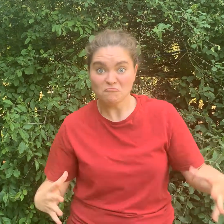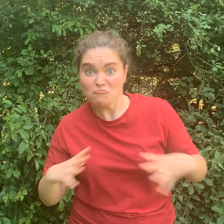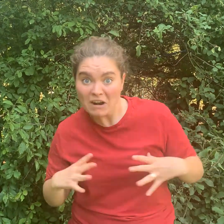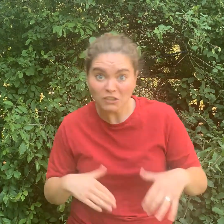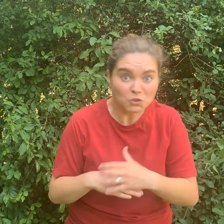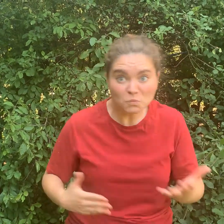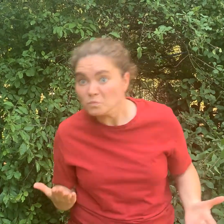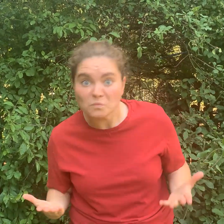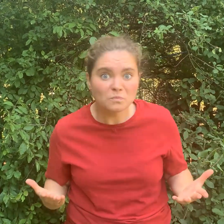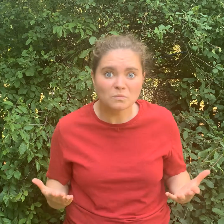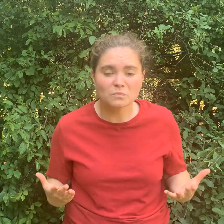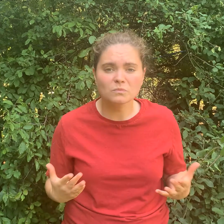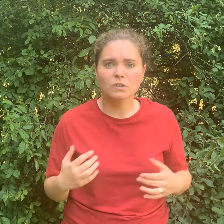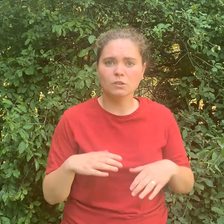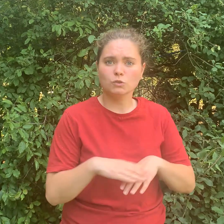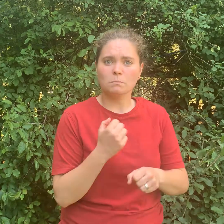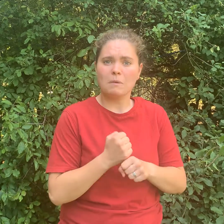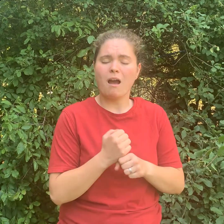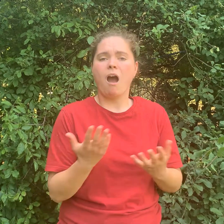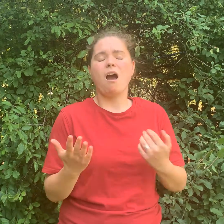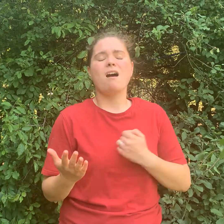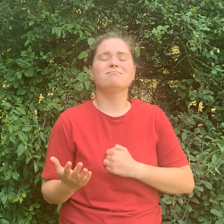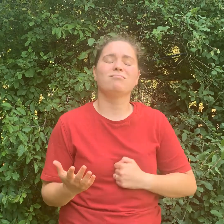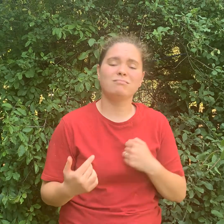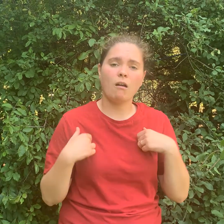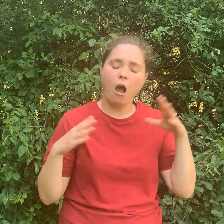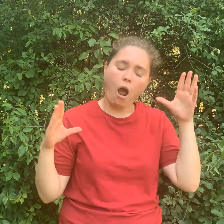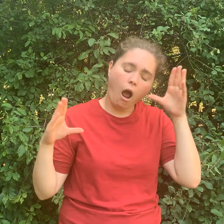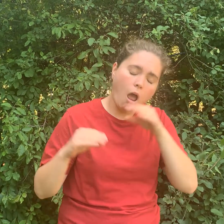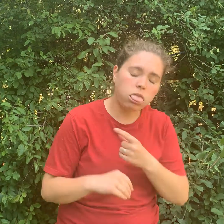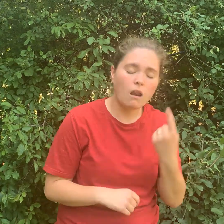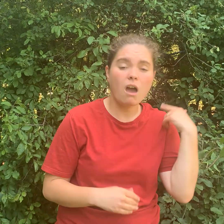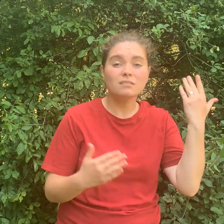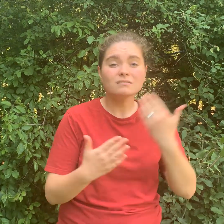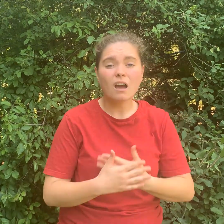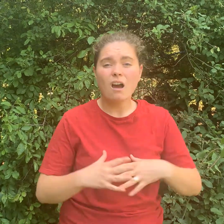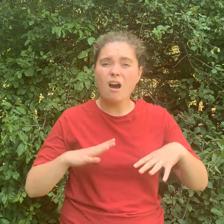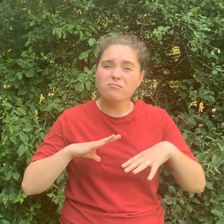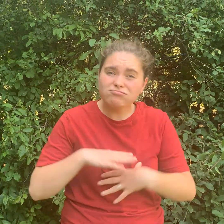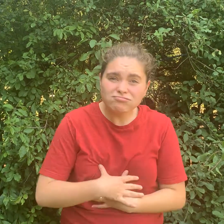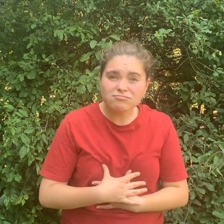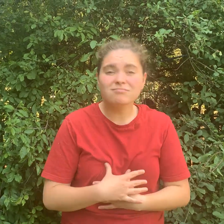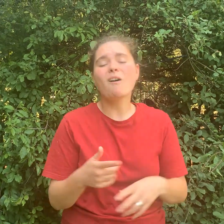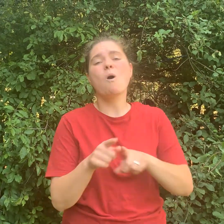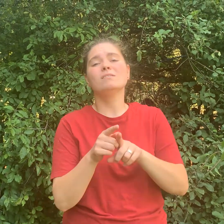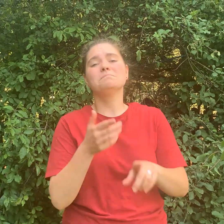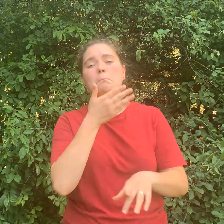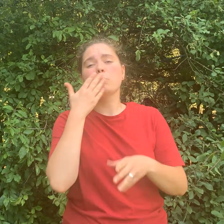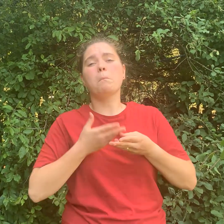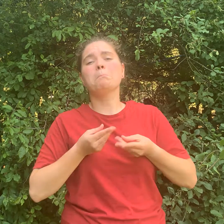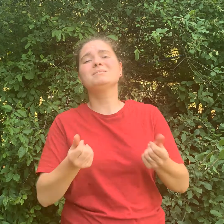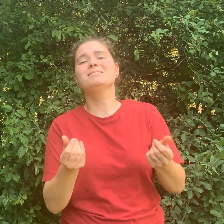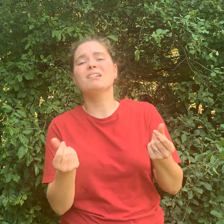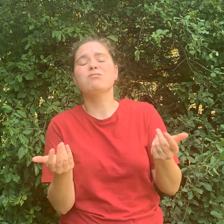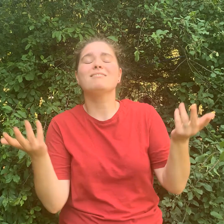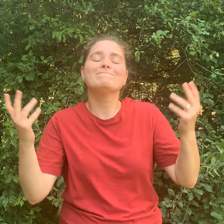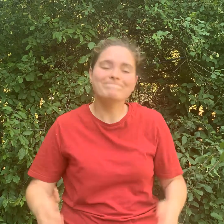Stomped my way there. Where are the shoes? And the shoemaker said, I'm sorry. I got really tired. I was really asleep. And I've got no